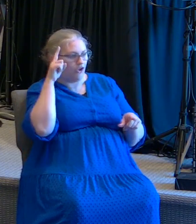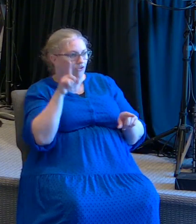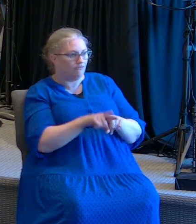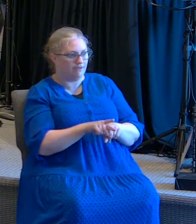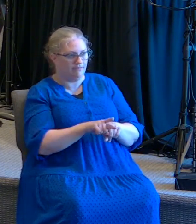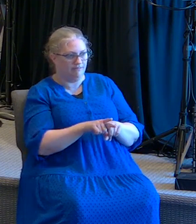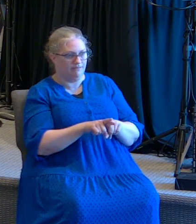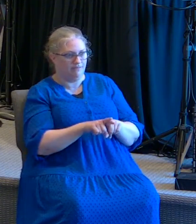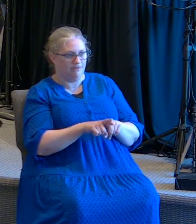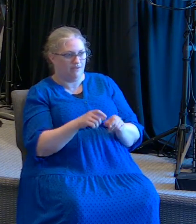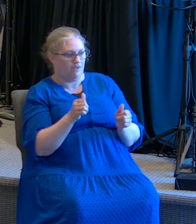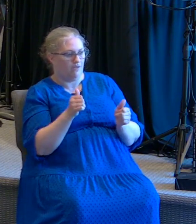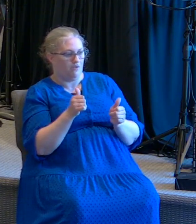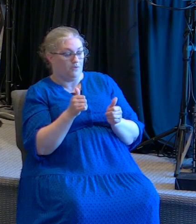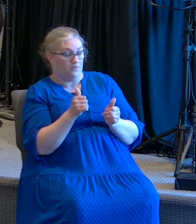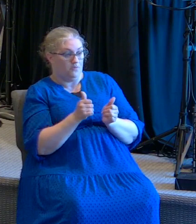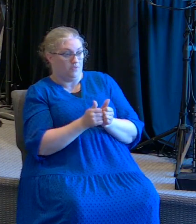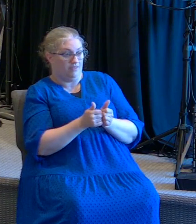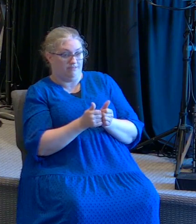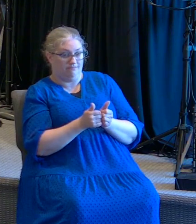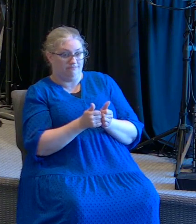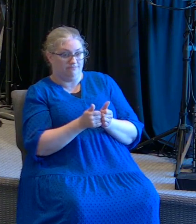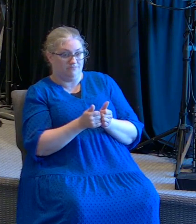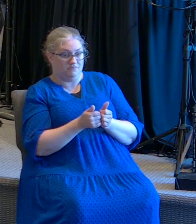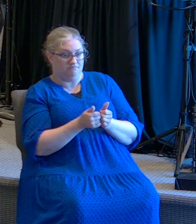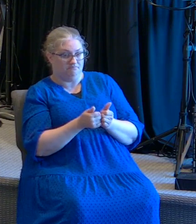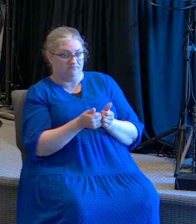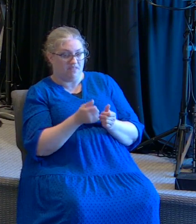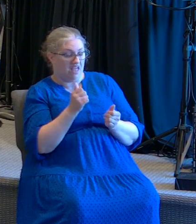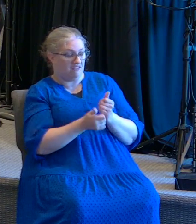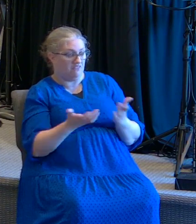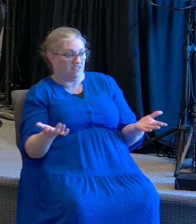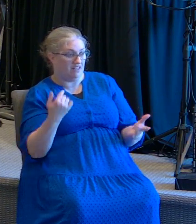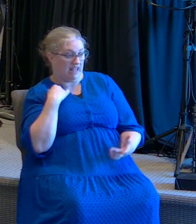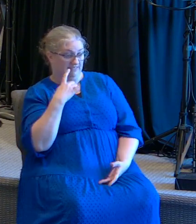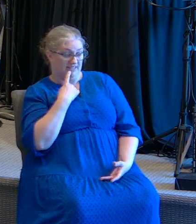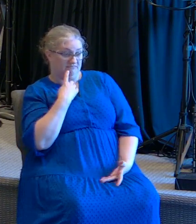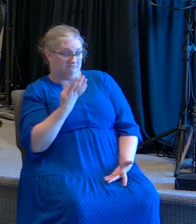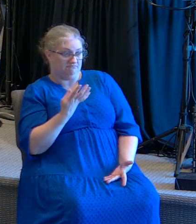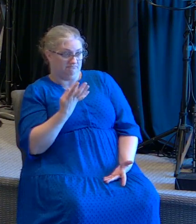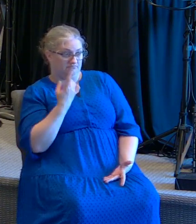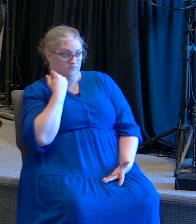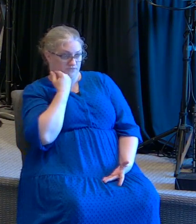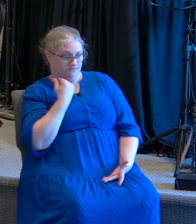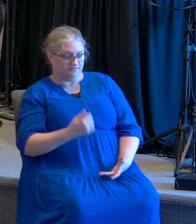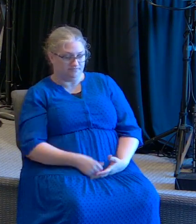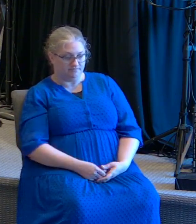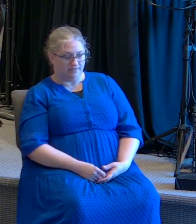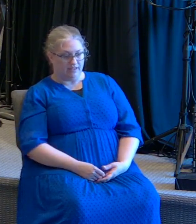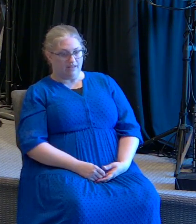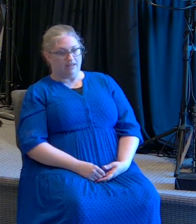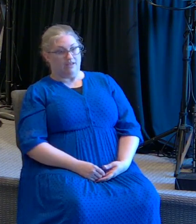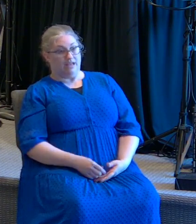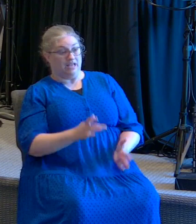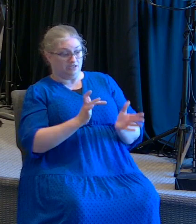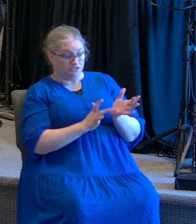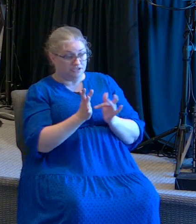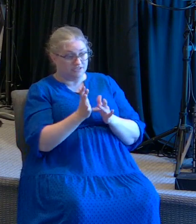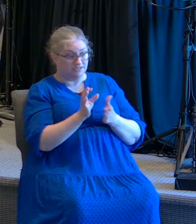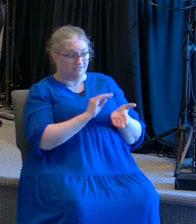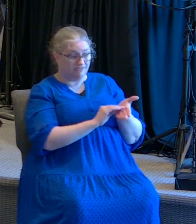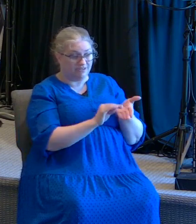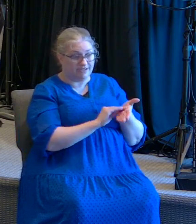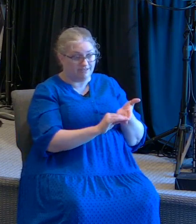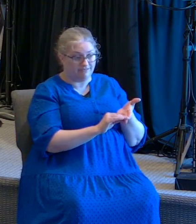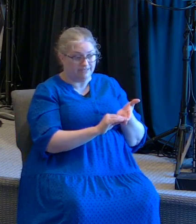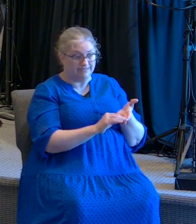después de otro simplemente estaban confirmando lo que le acabo de comentar, le acabo de decir. The fact that Jesus forgave sin was